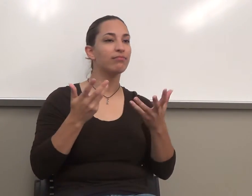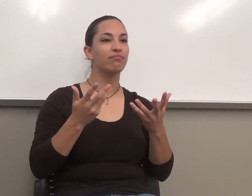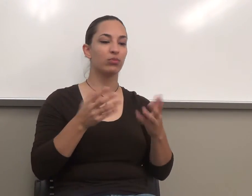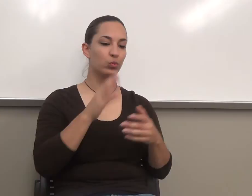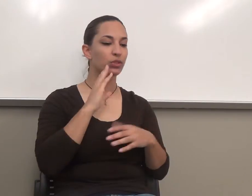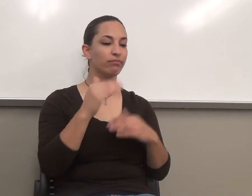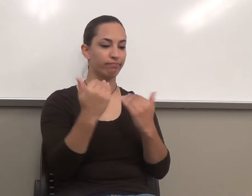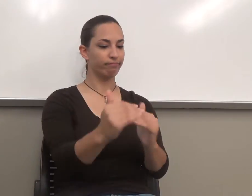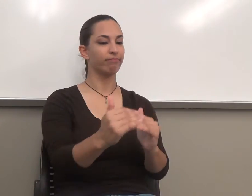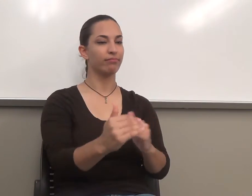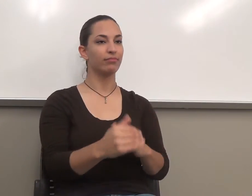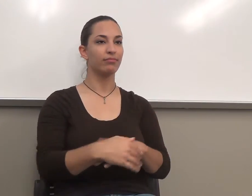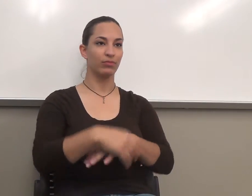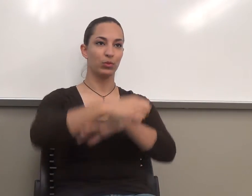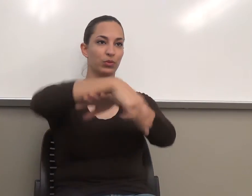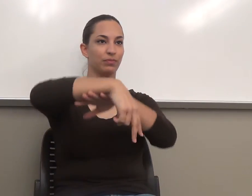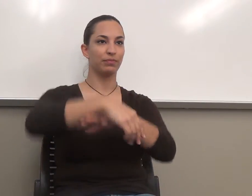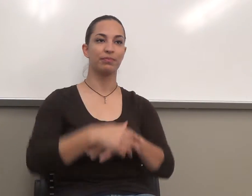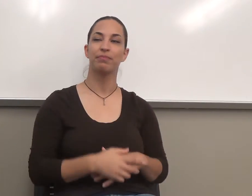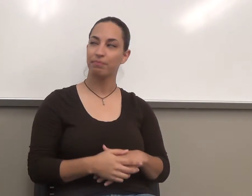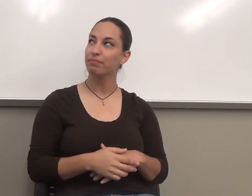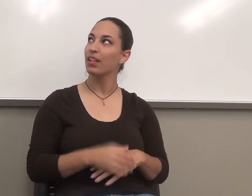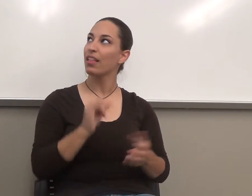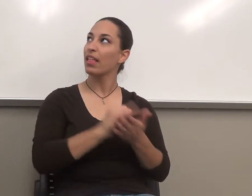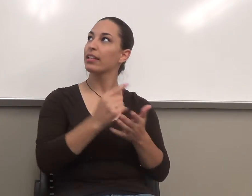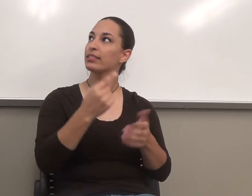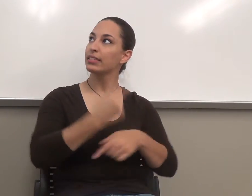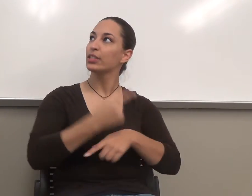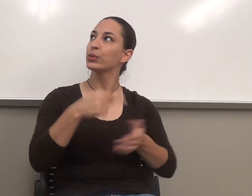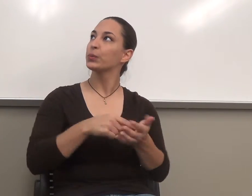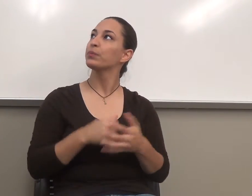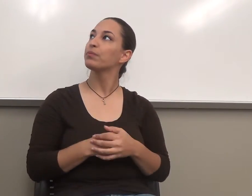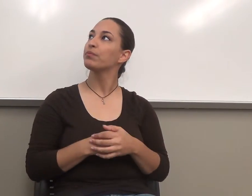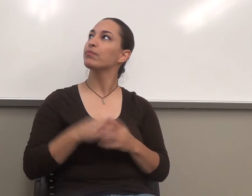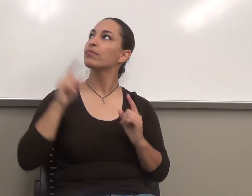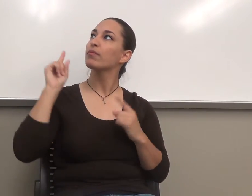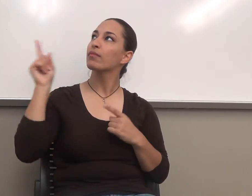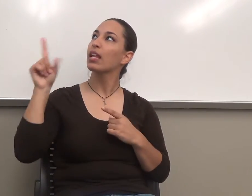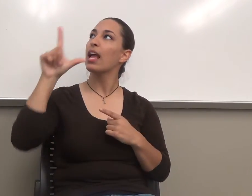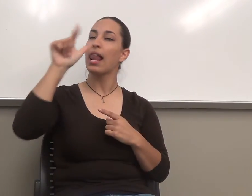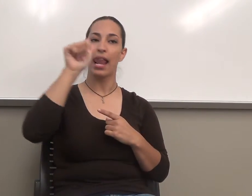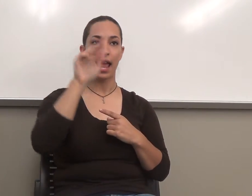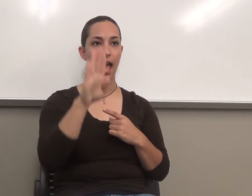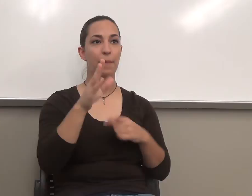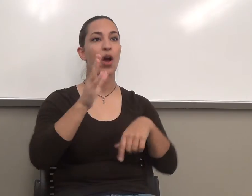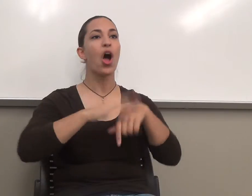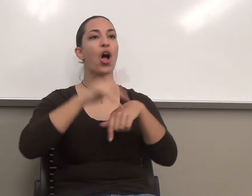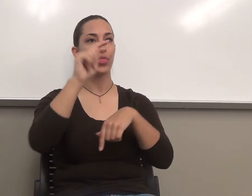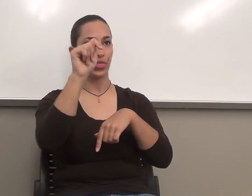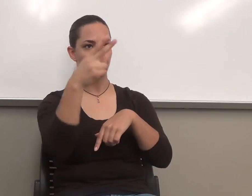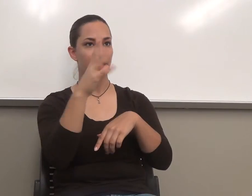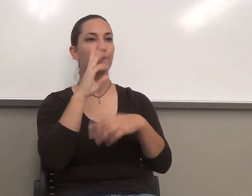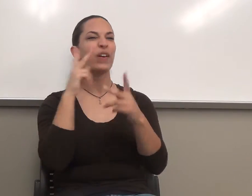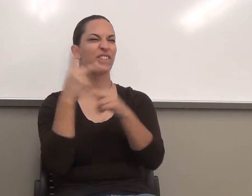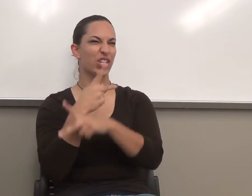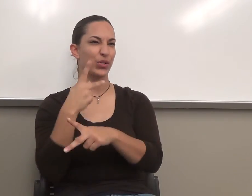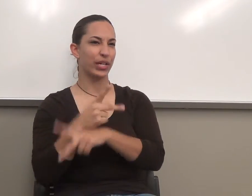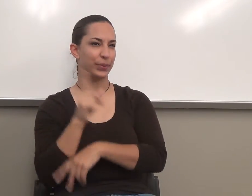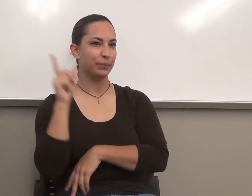Thursday and get straightened out there. I will assign you a journal. I think that's